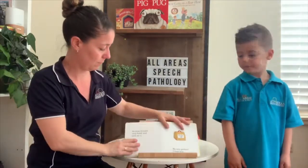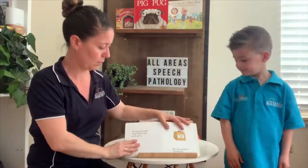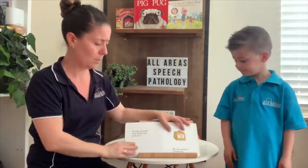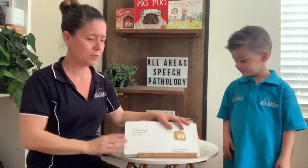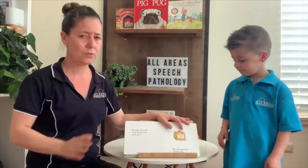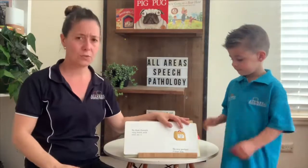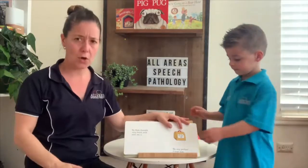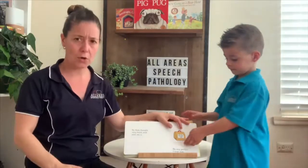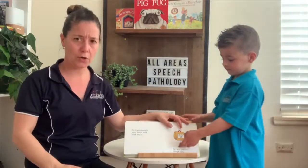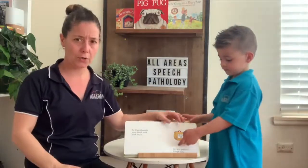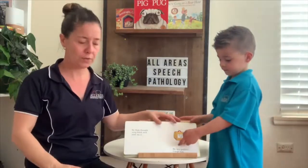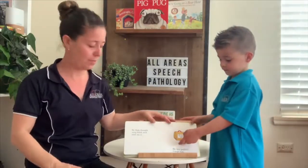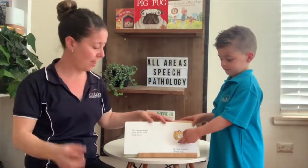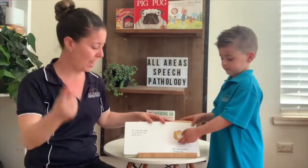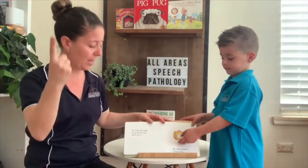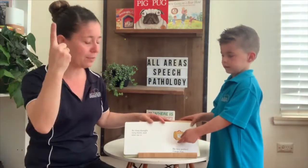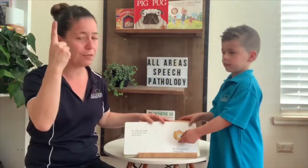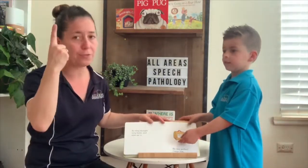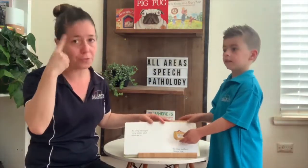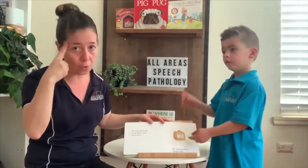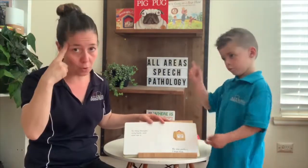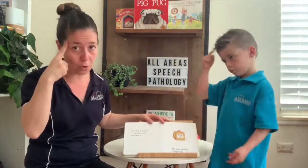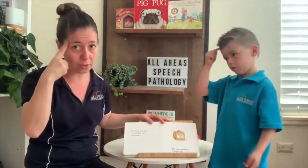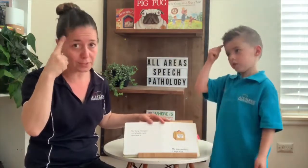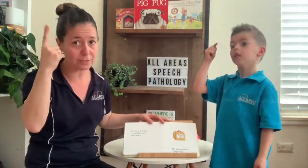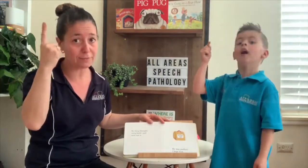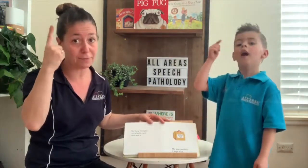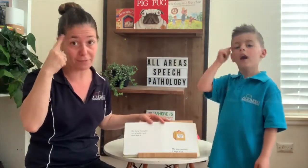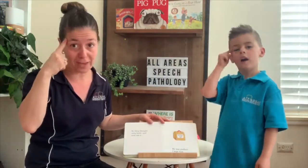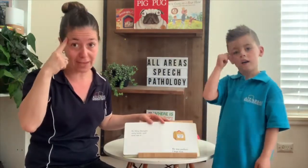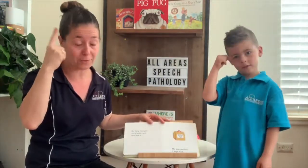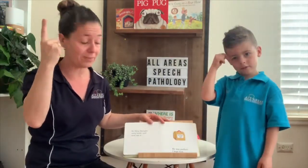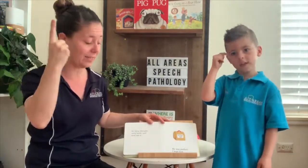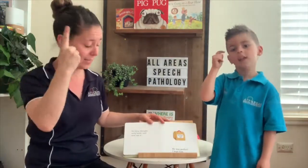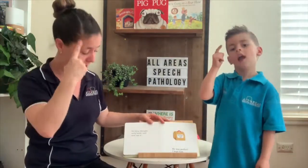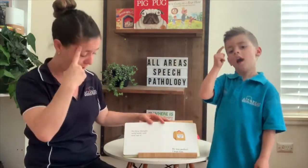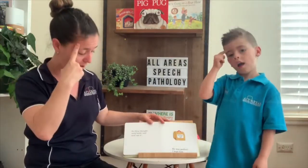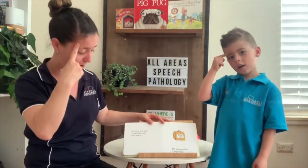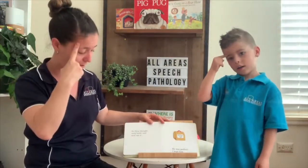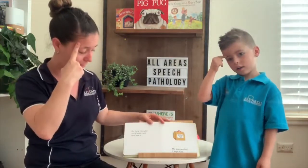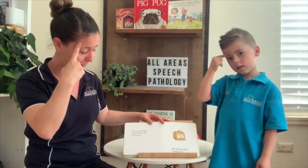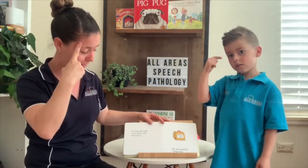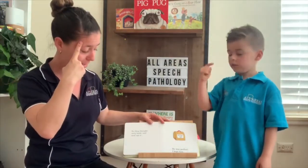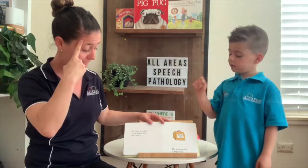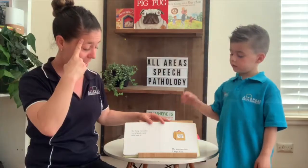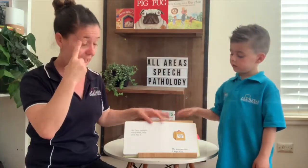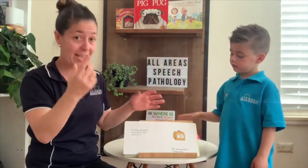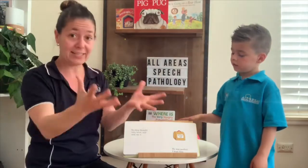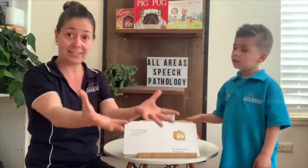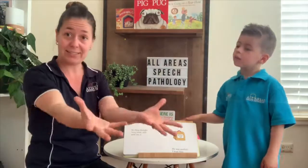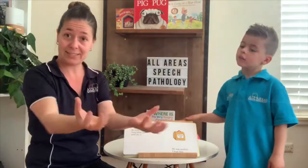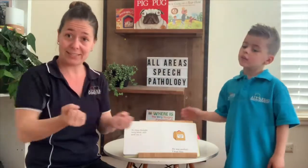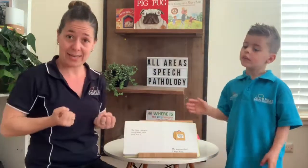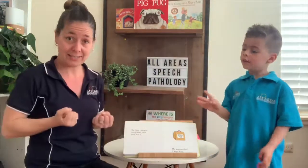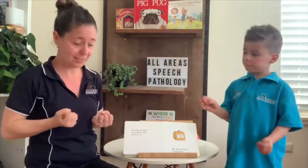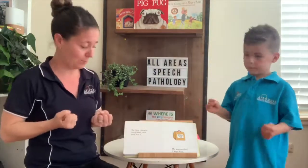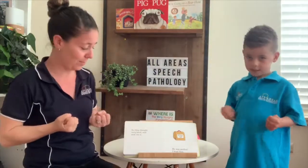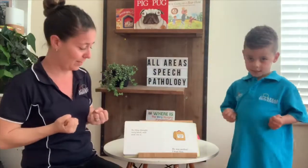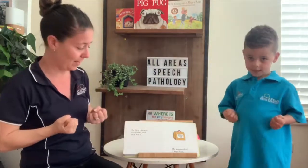So they thought very hard and sent me